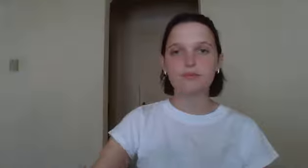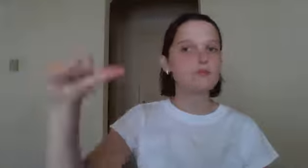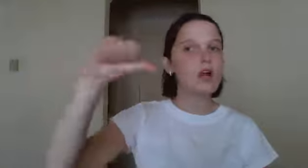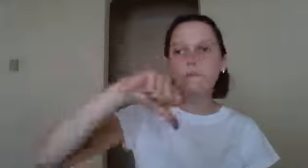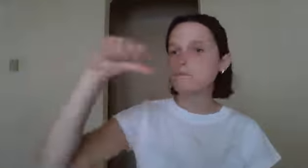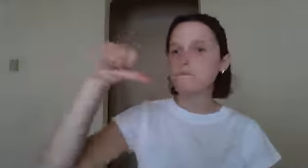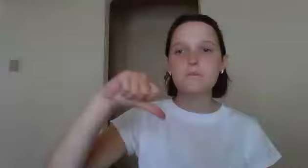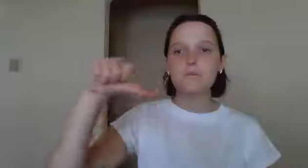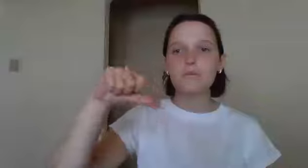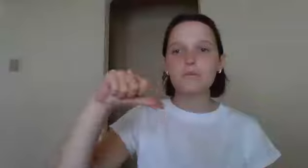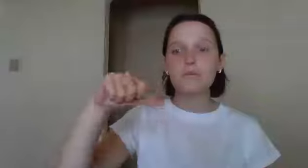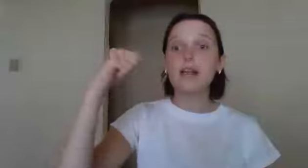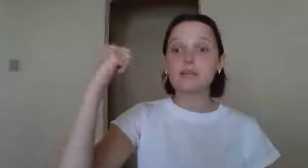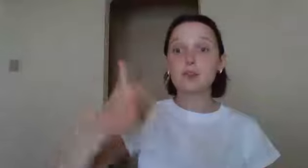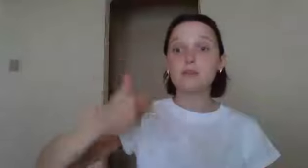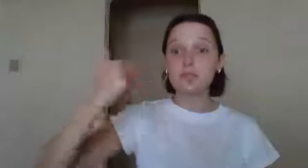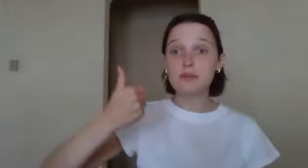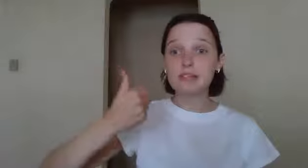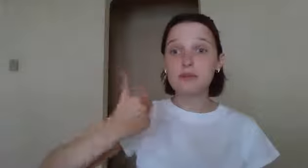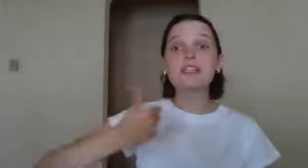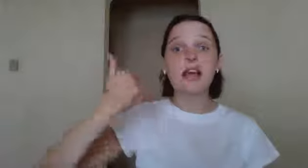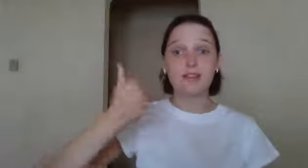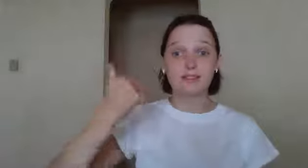No. Yes. Oh, silliness is coming. Yes.